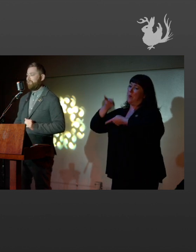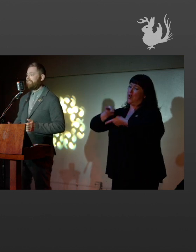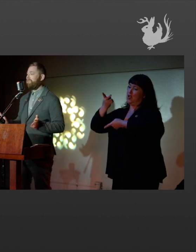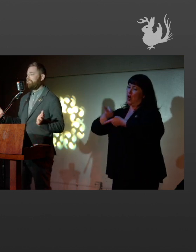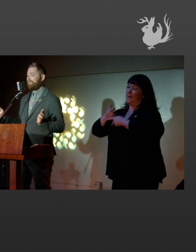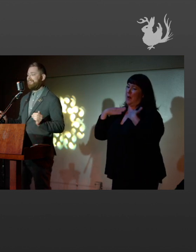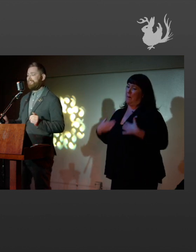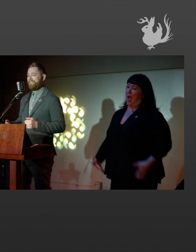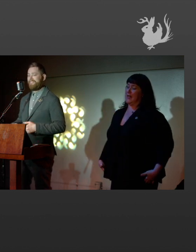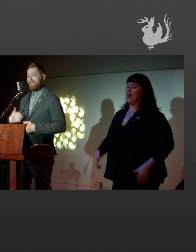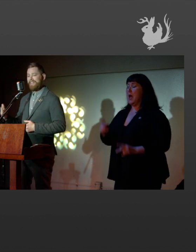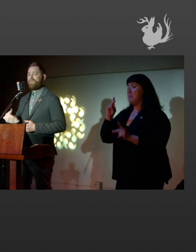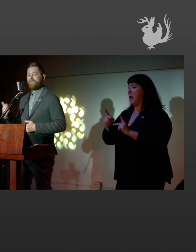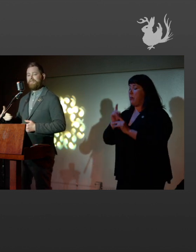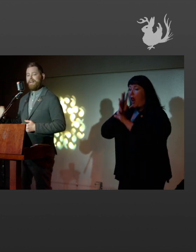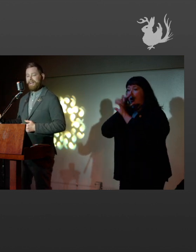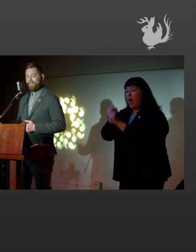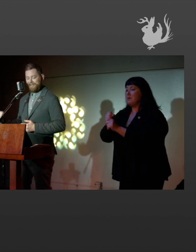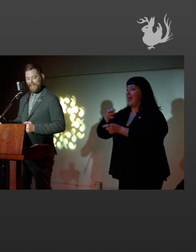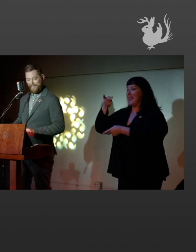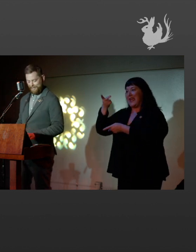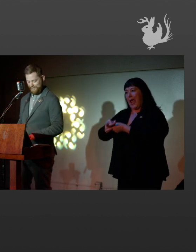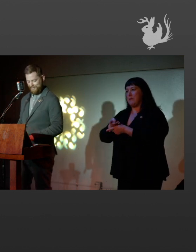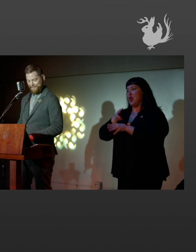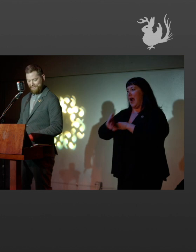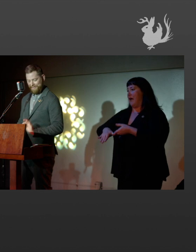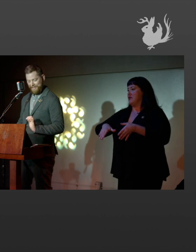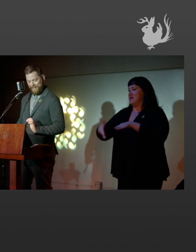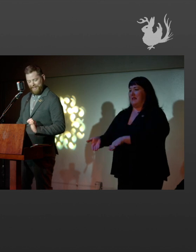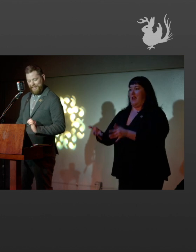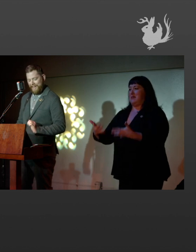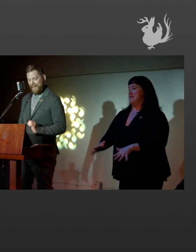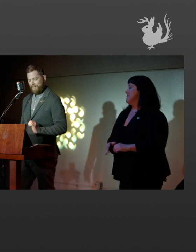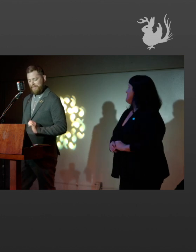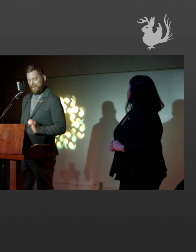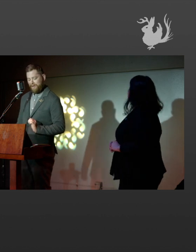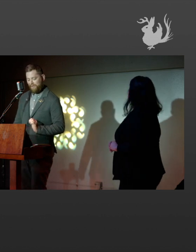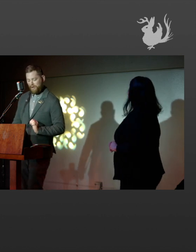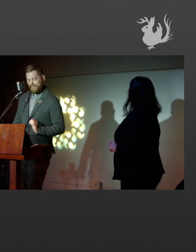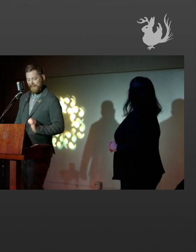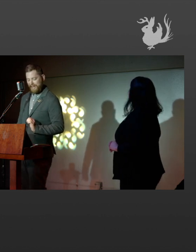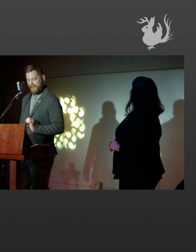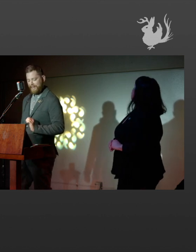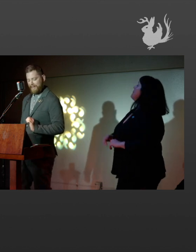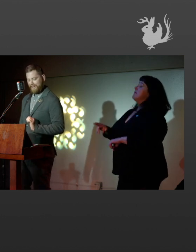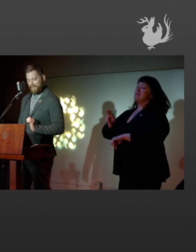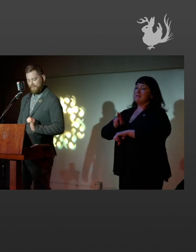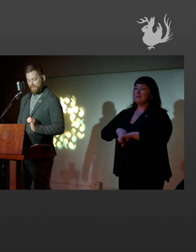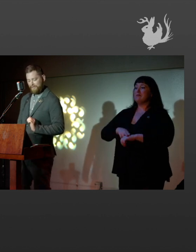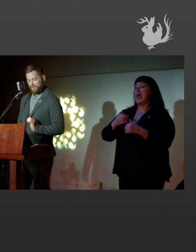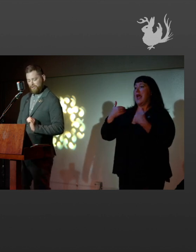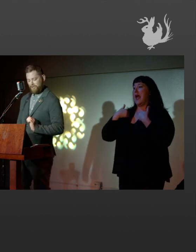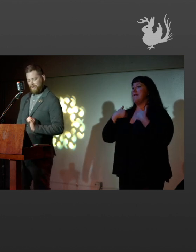People were so interested in her that they kept her around after death. Then you, of course, had